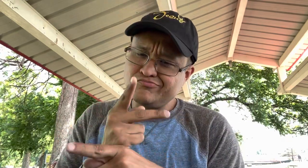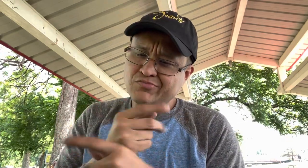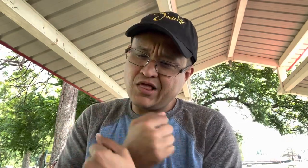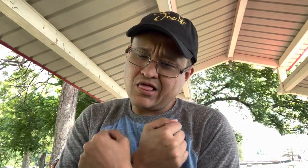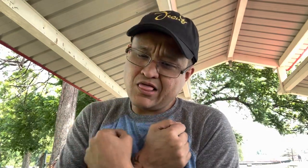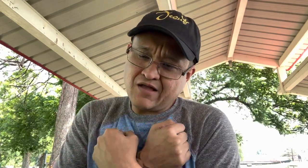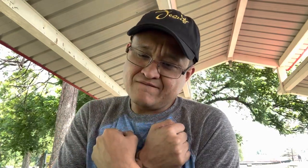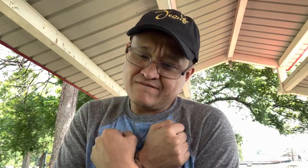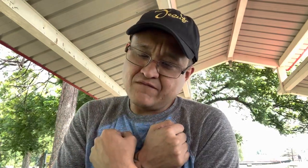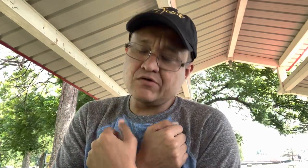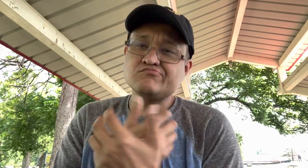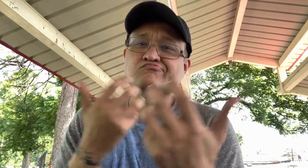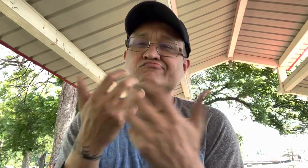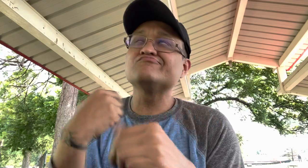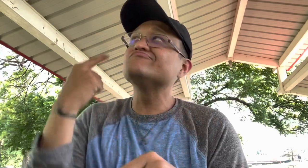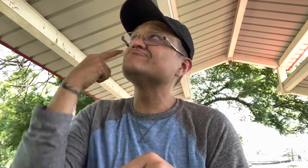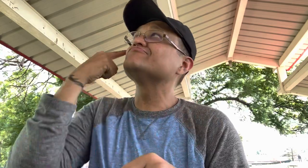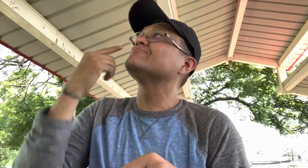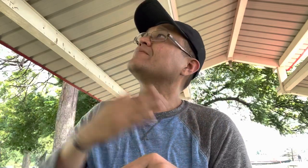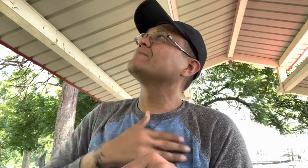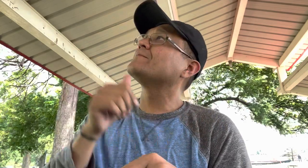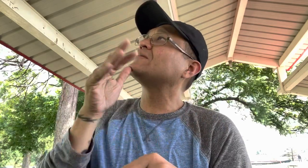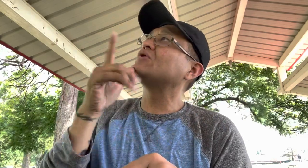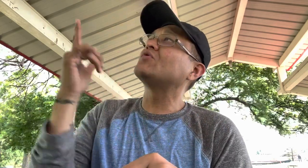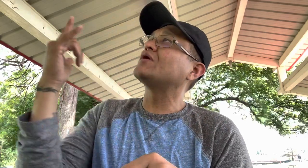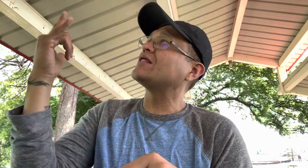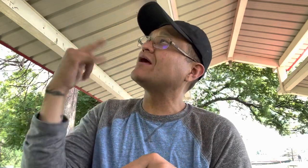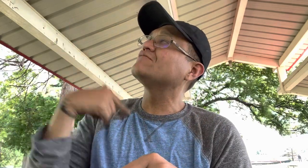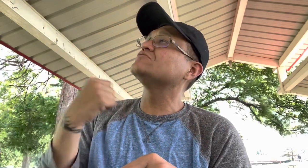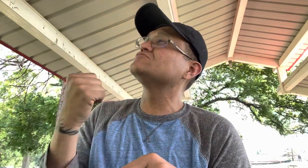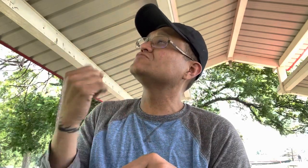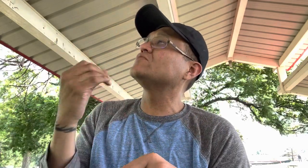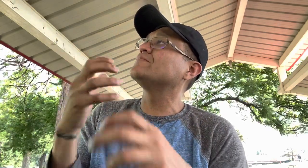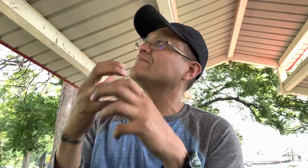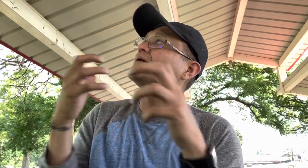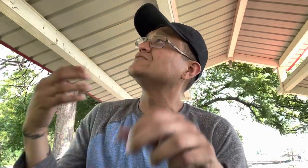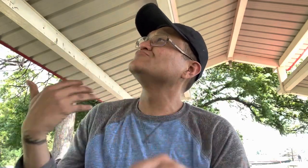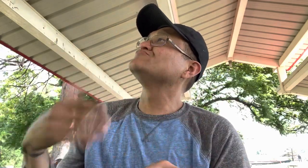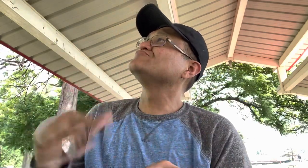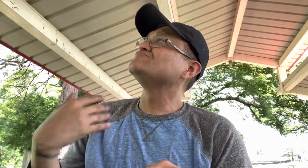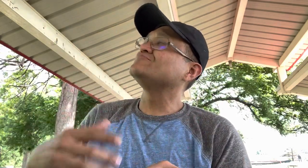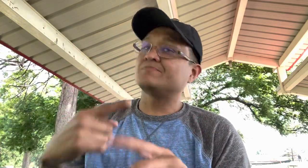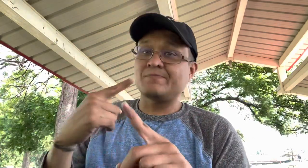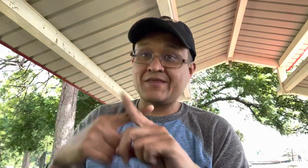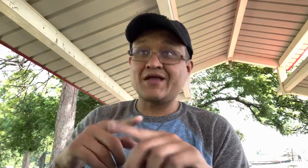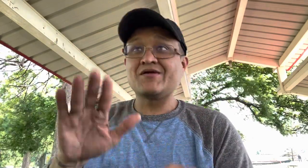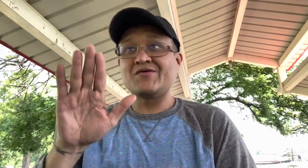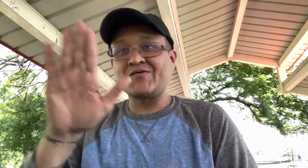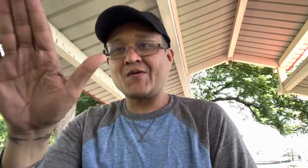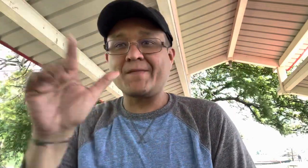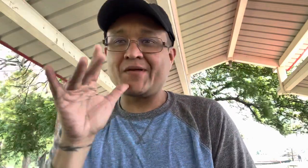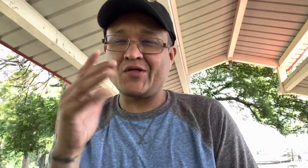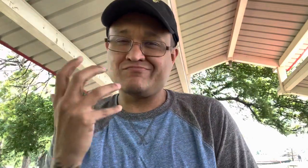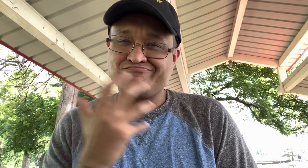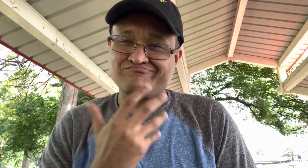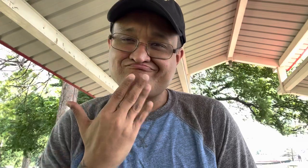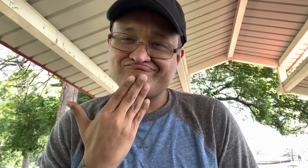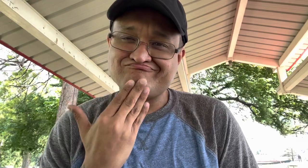moms you know they give birth and take care of us and I was just like wow even though my mom's in heaven I can still say I love you and